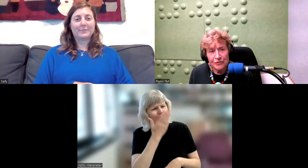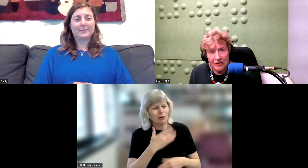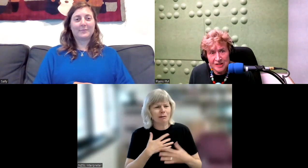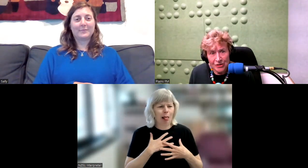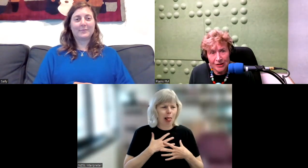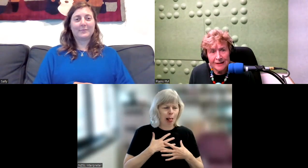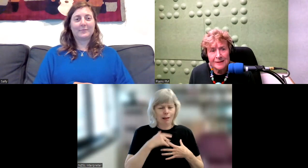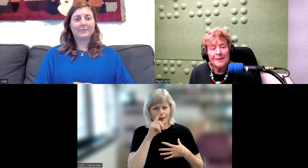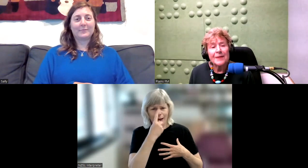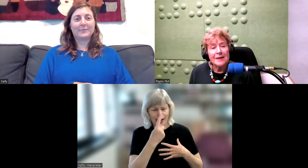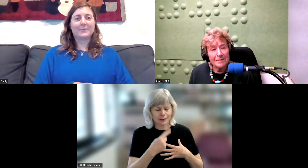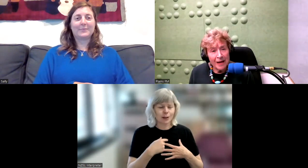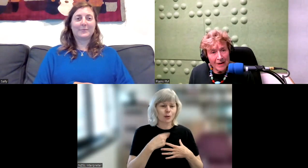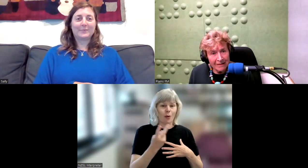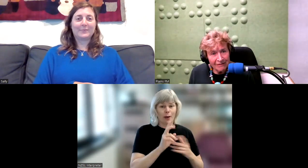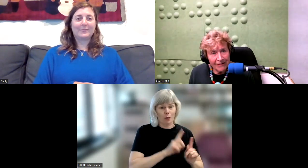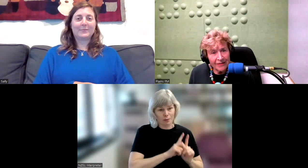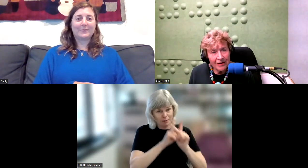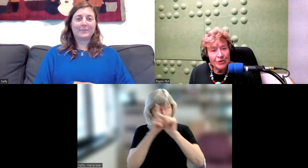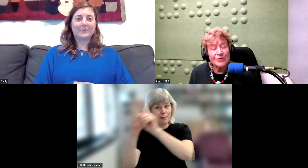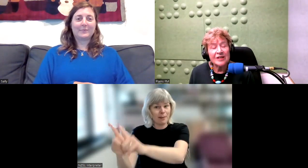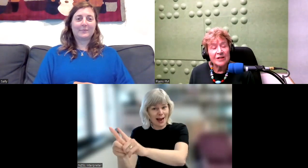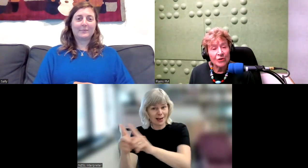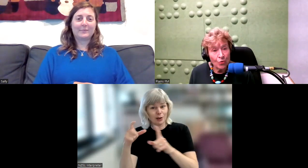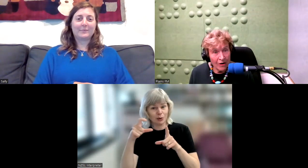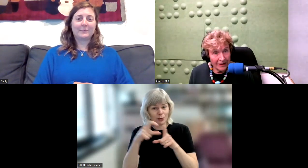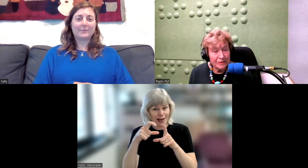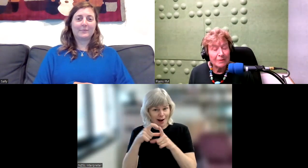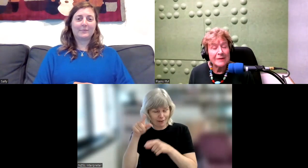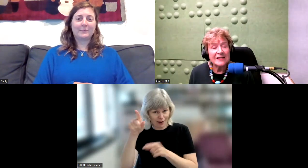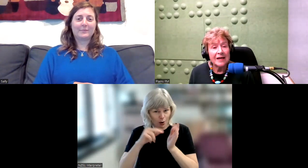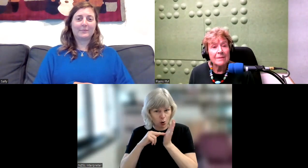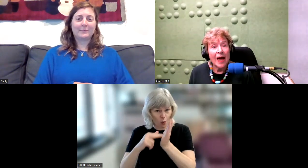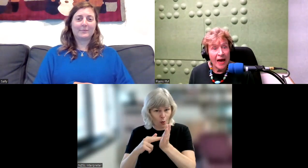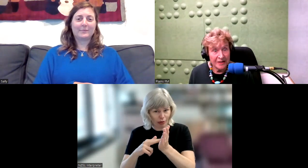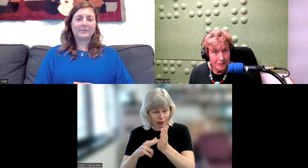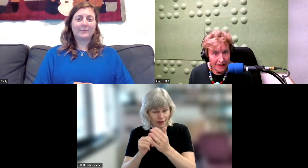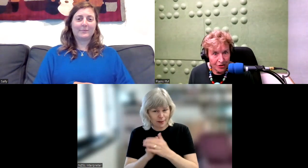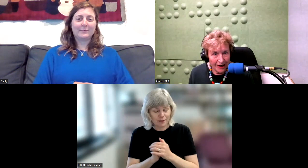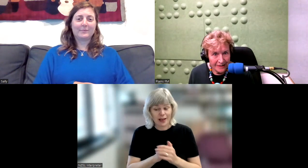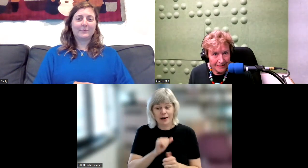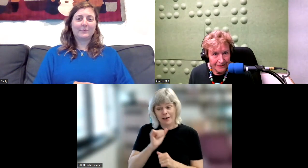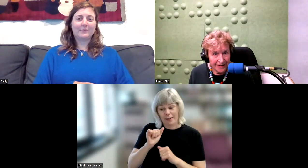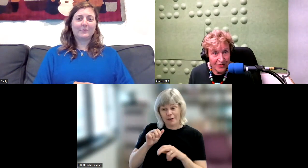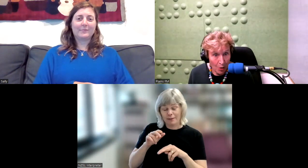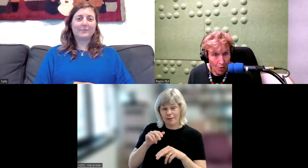very sternly by my grandfather who said, Nora, that was my mother's name, has to be educated. It's the law.